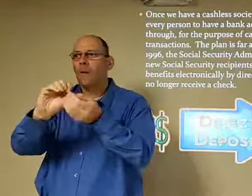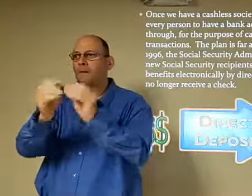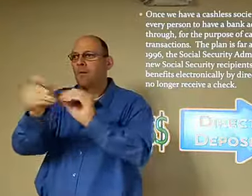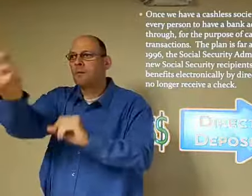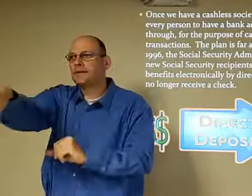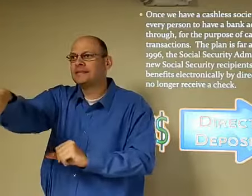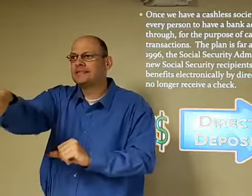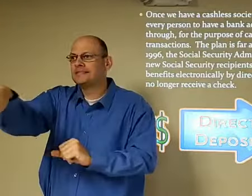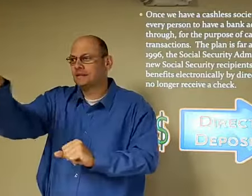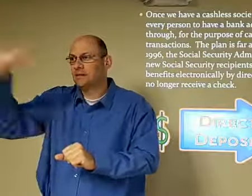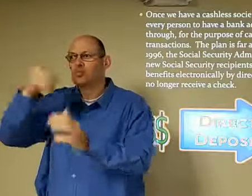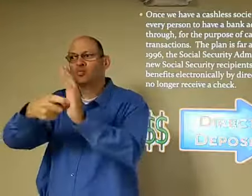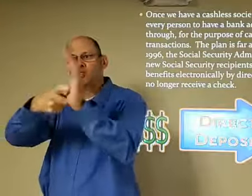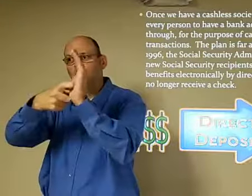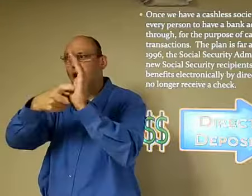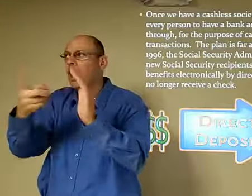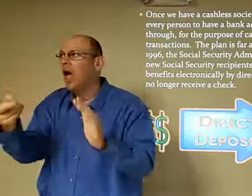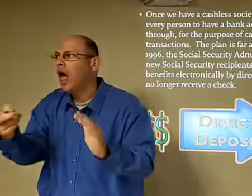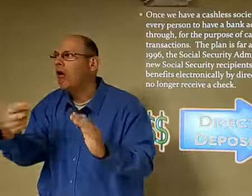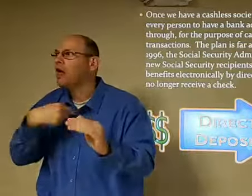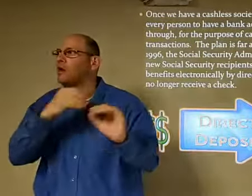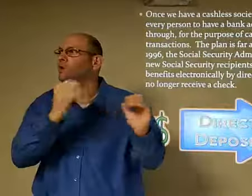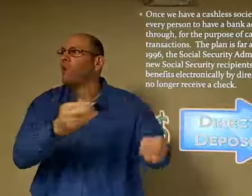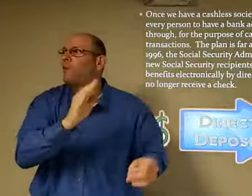it's required a person to have a bank account.